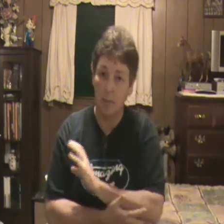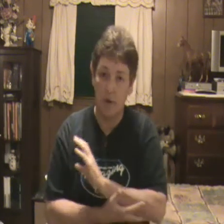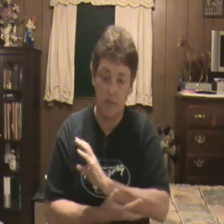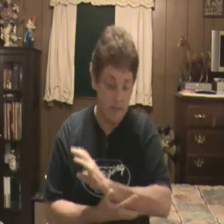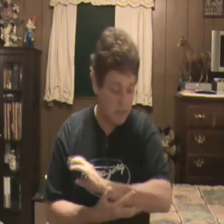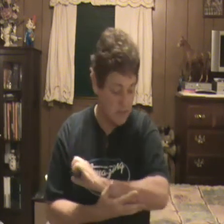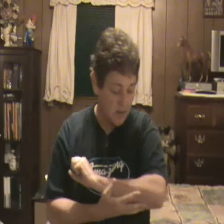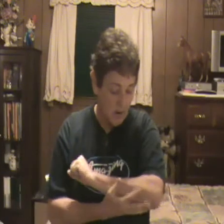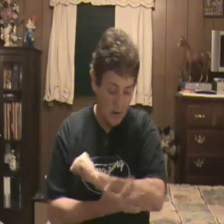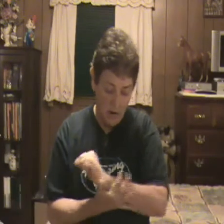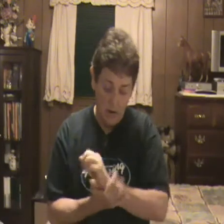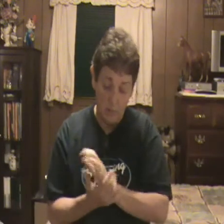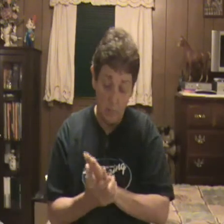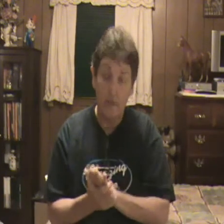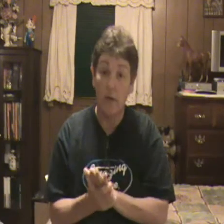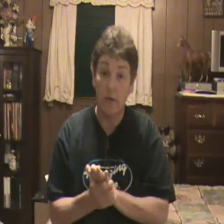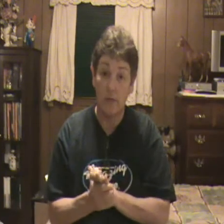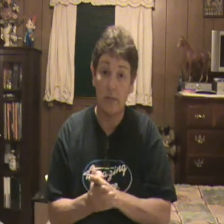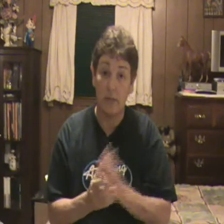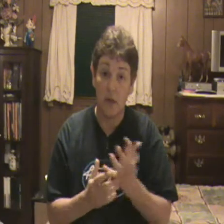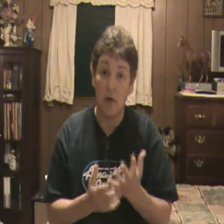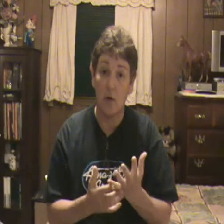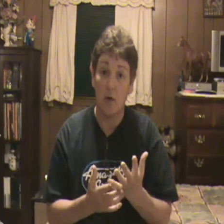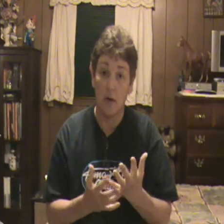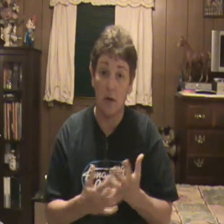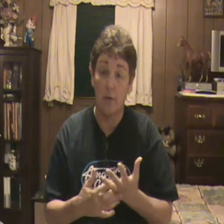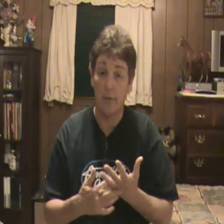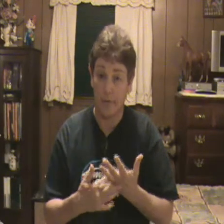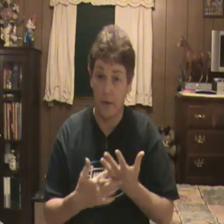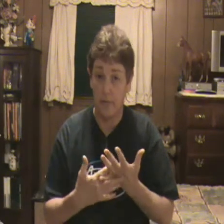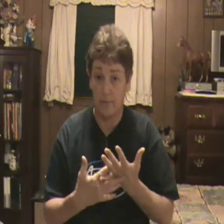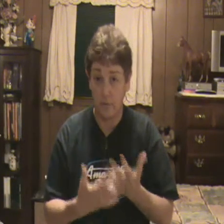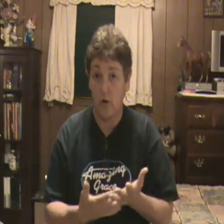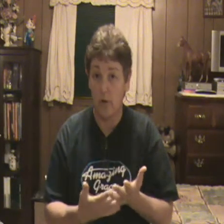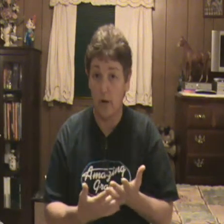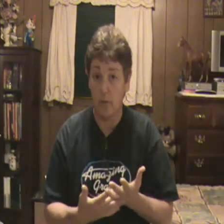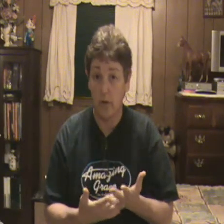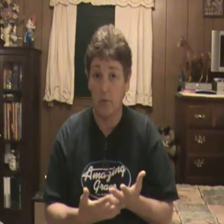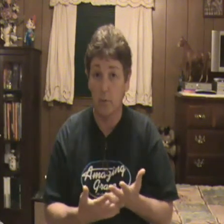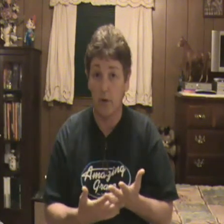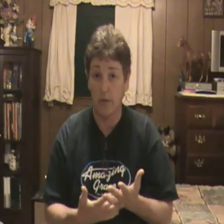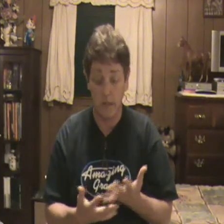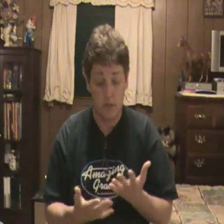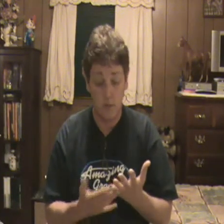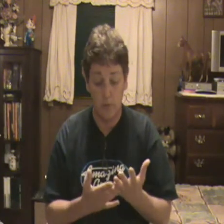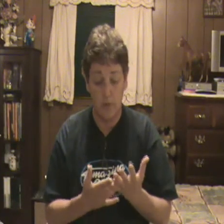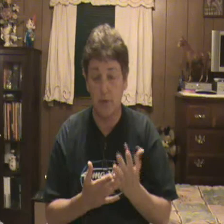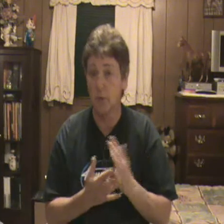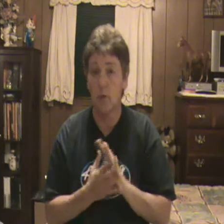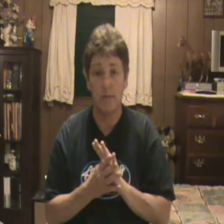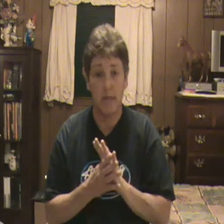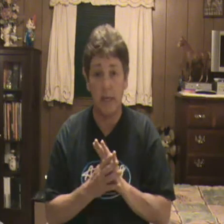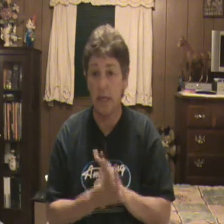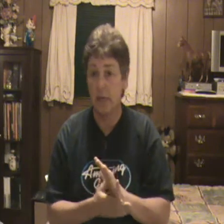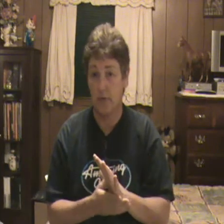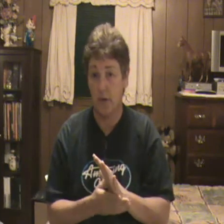process and we know that this is a long, drawn-out recovery process, you don't want to do or take anything